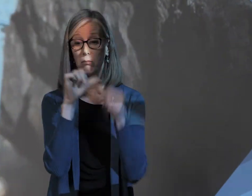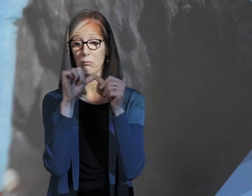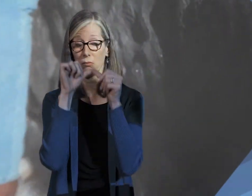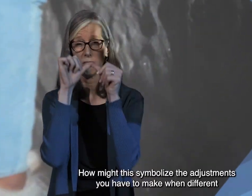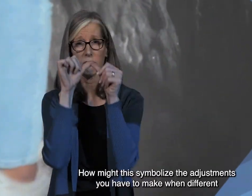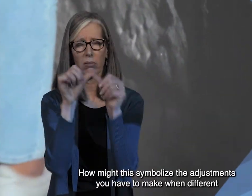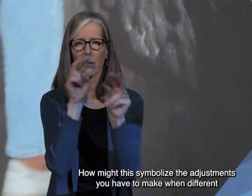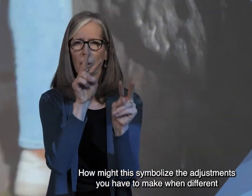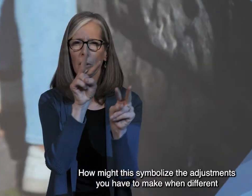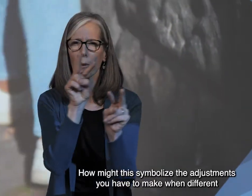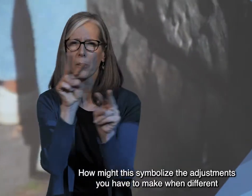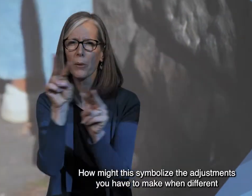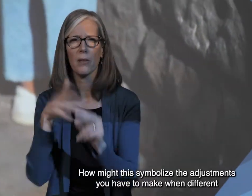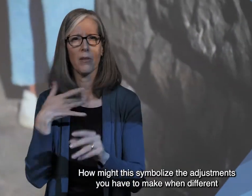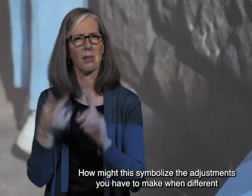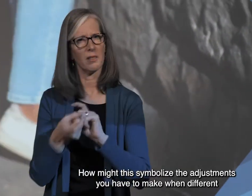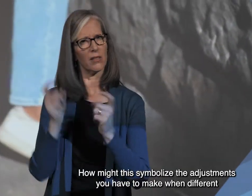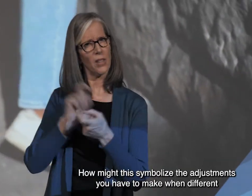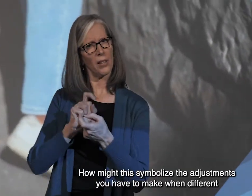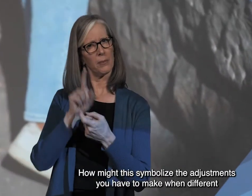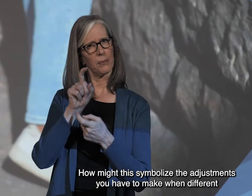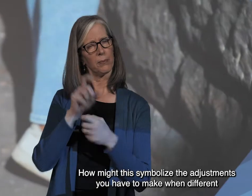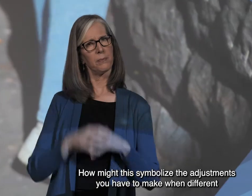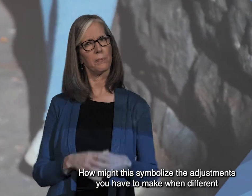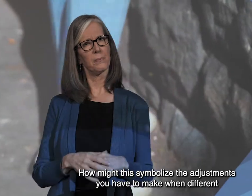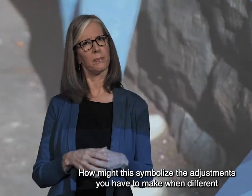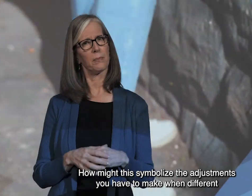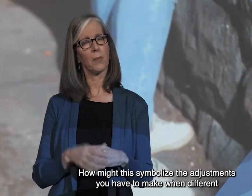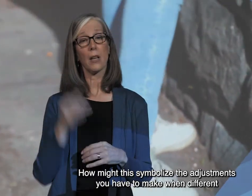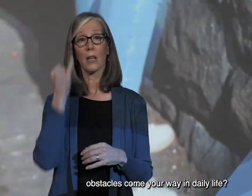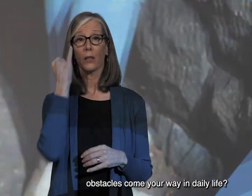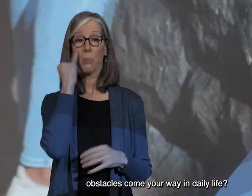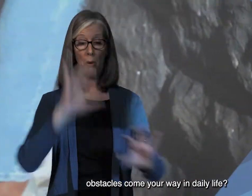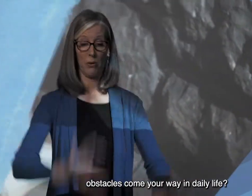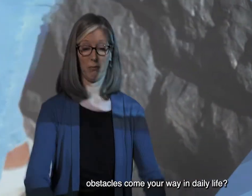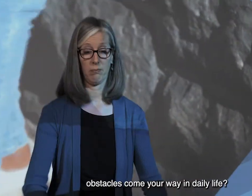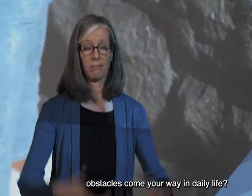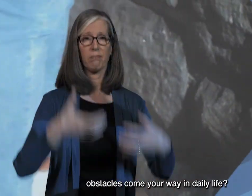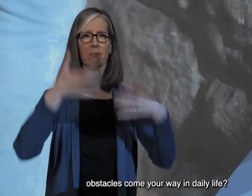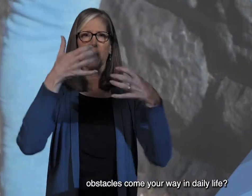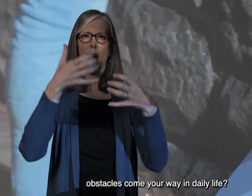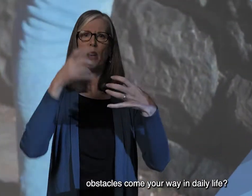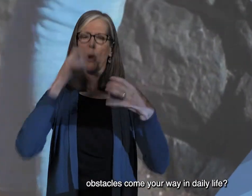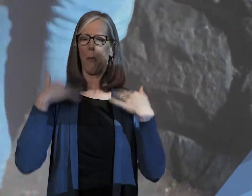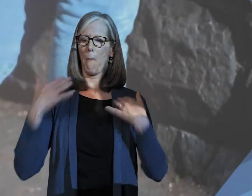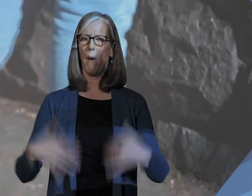How might this symbolize the adjustments you have to make when different obstacles come your way in daily life?